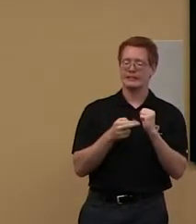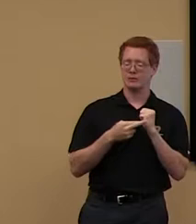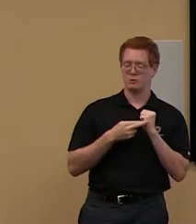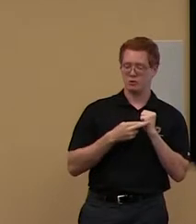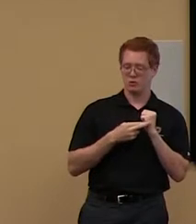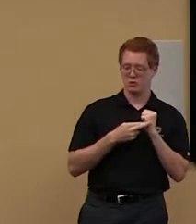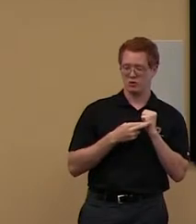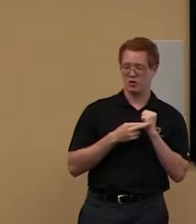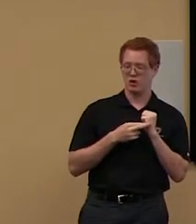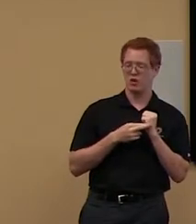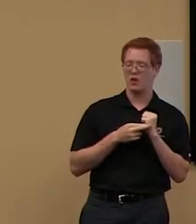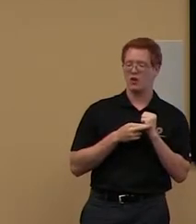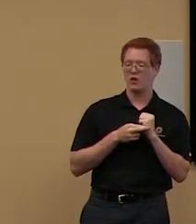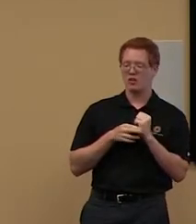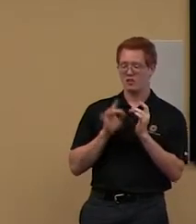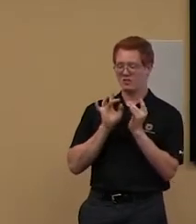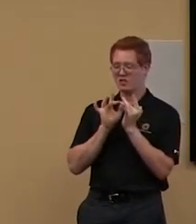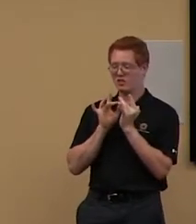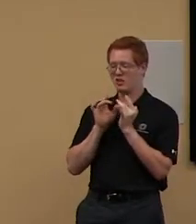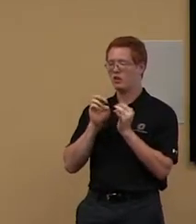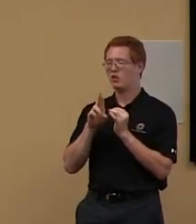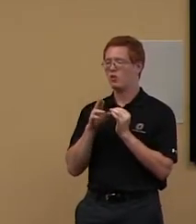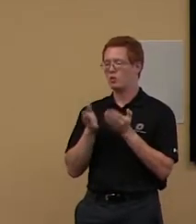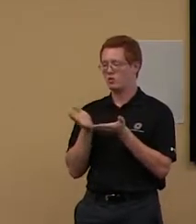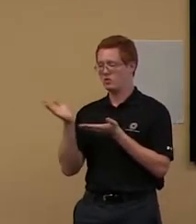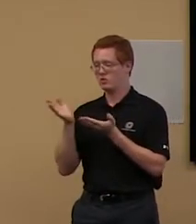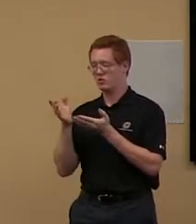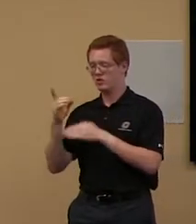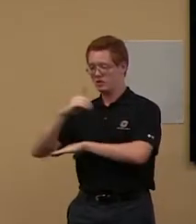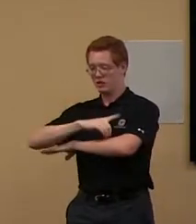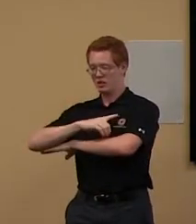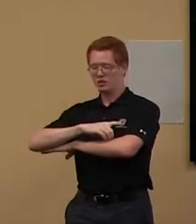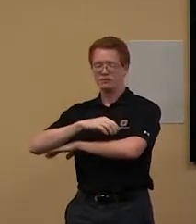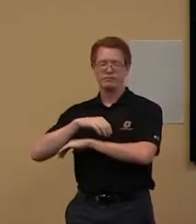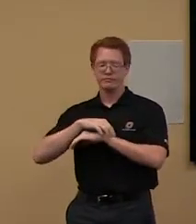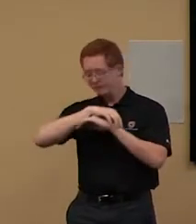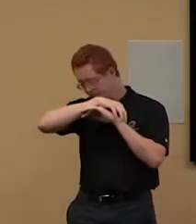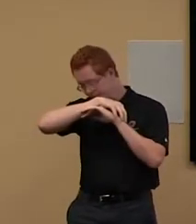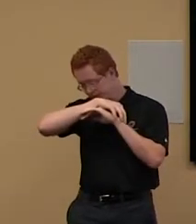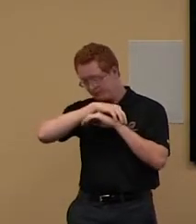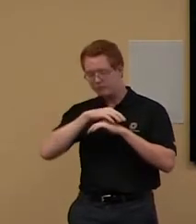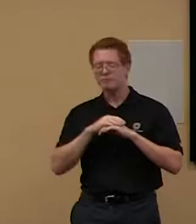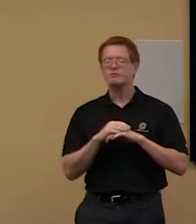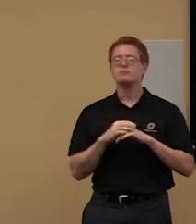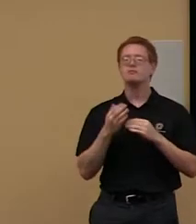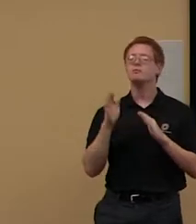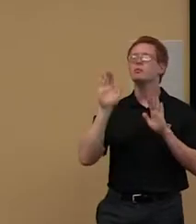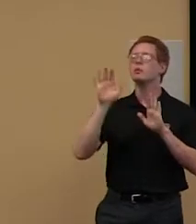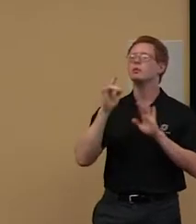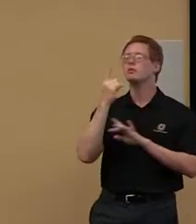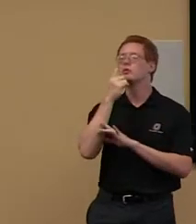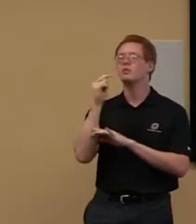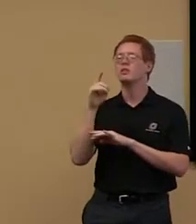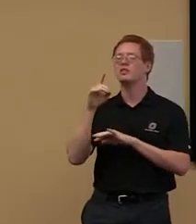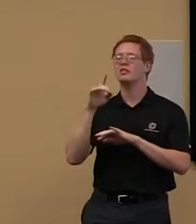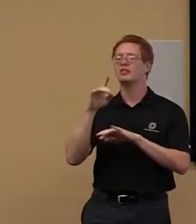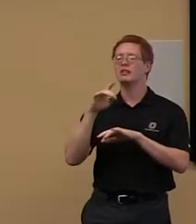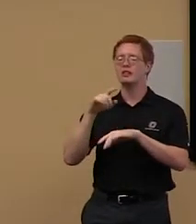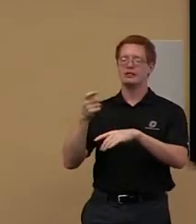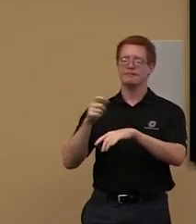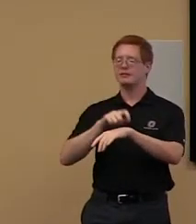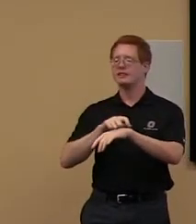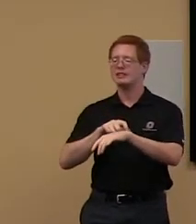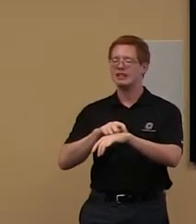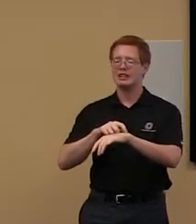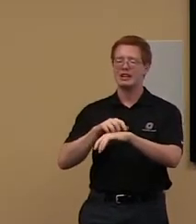or at a service desk. They are, this is great for the time when you need a door. You know,